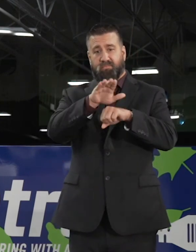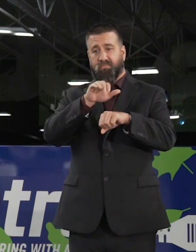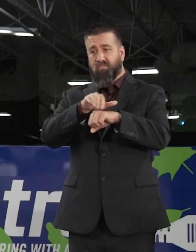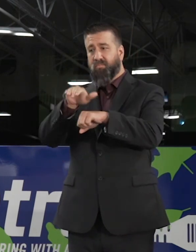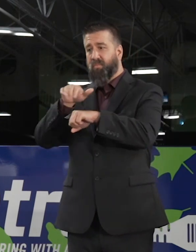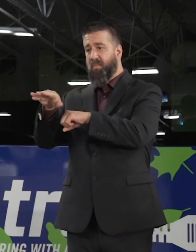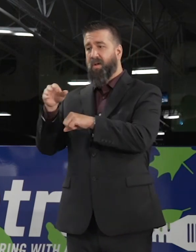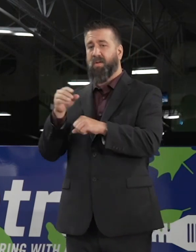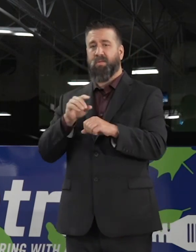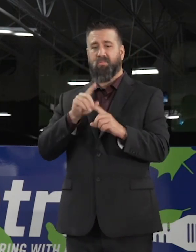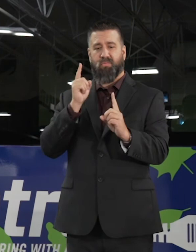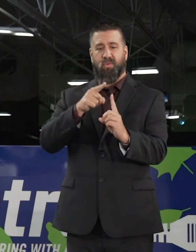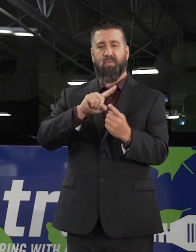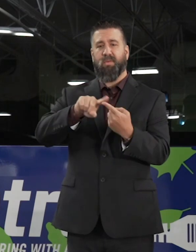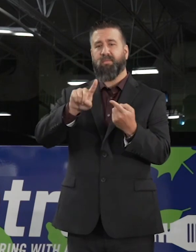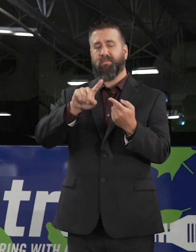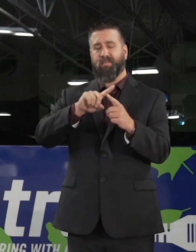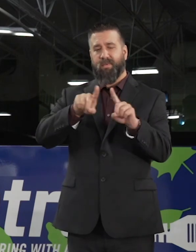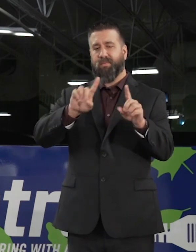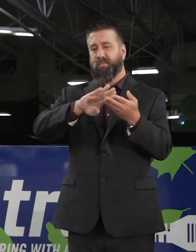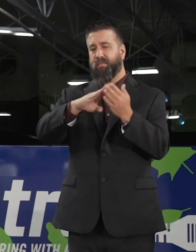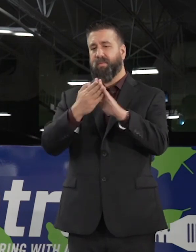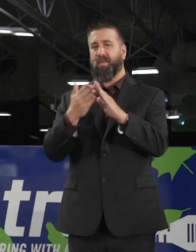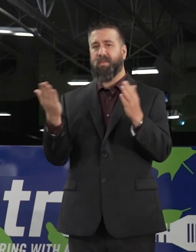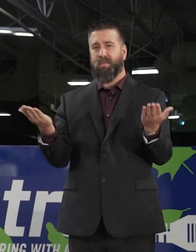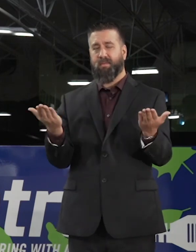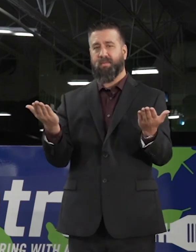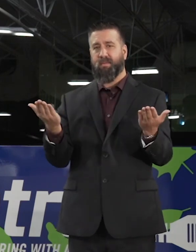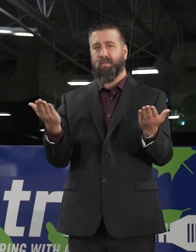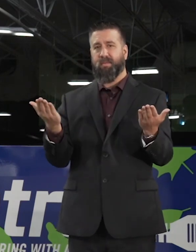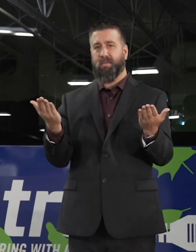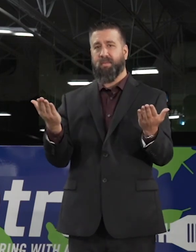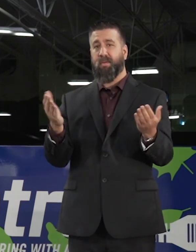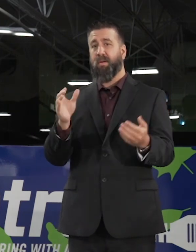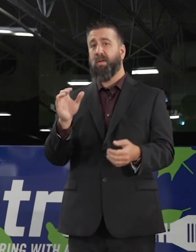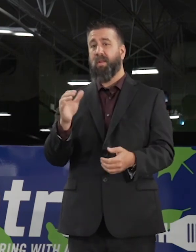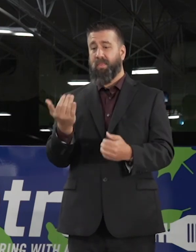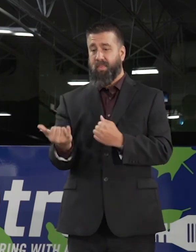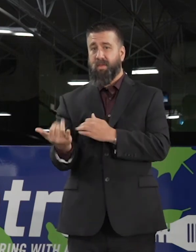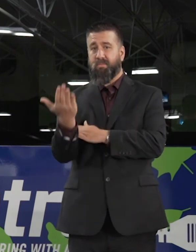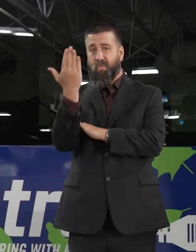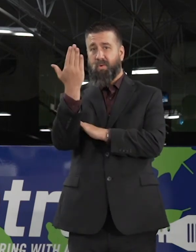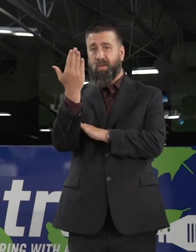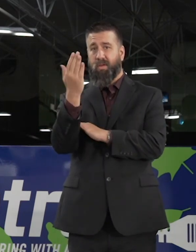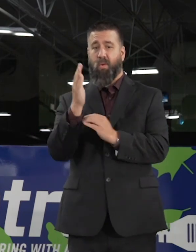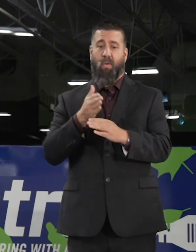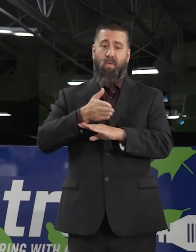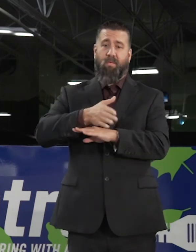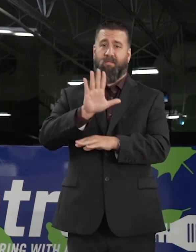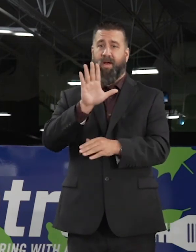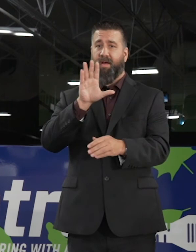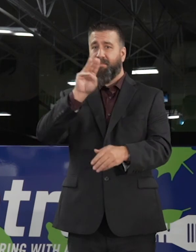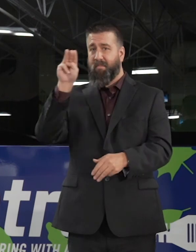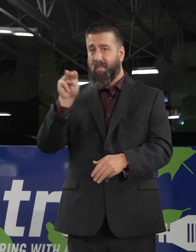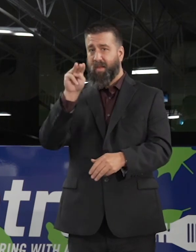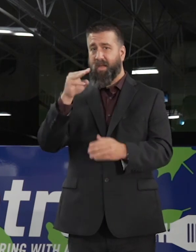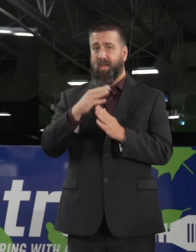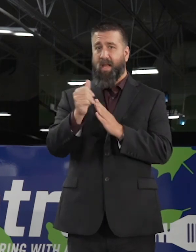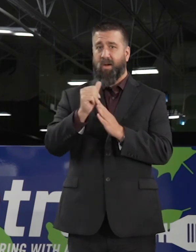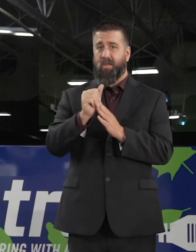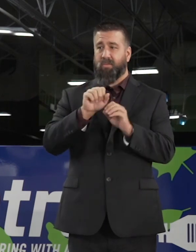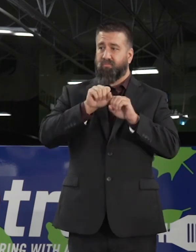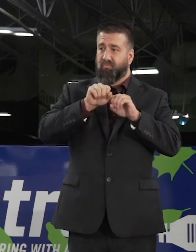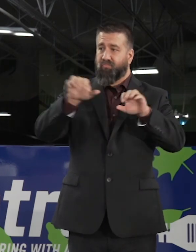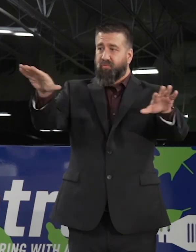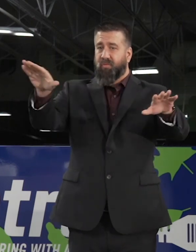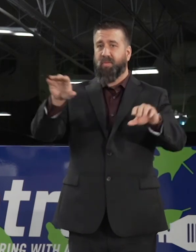in St. Louis County who also need help because of this pandemic. And this morning more than $5 million was transferred to nine